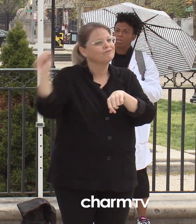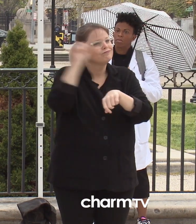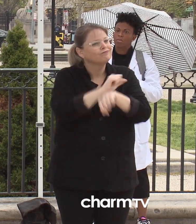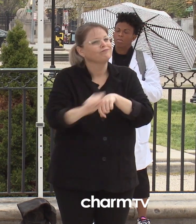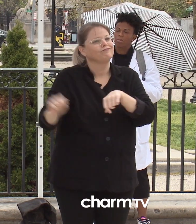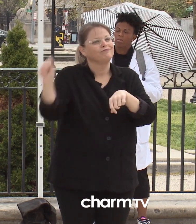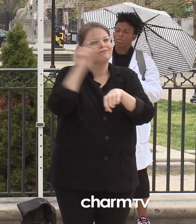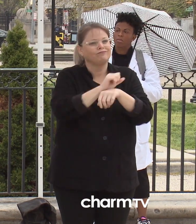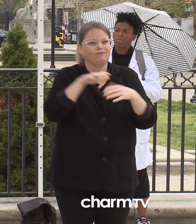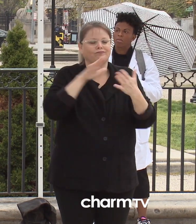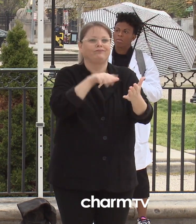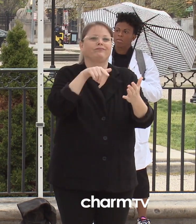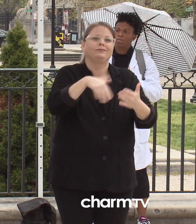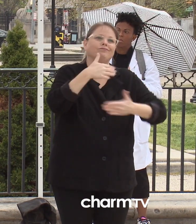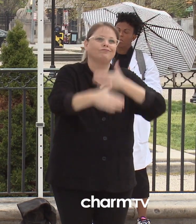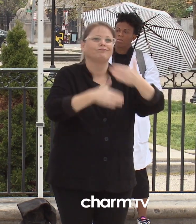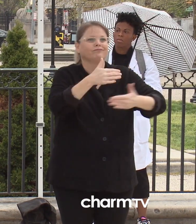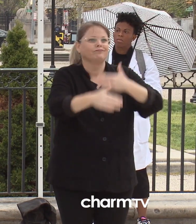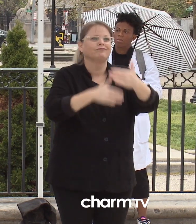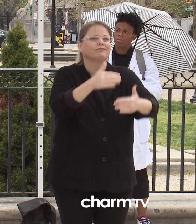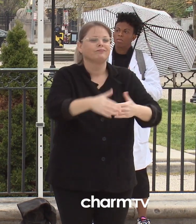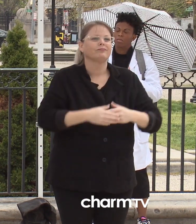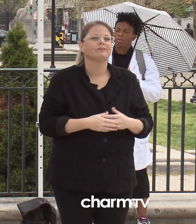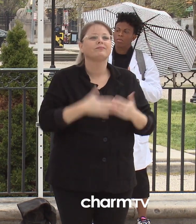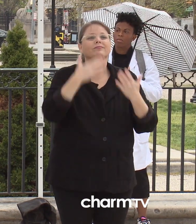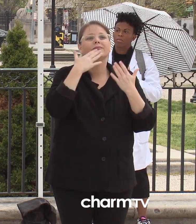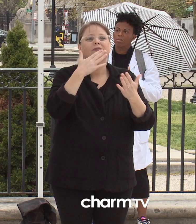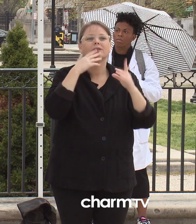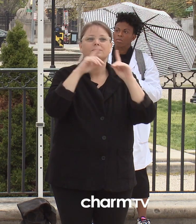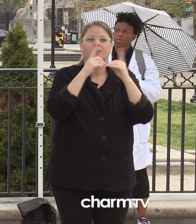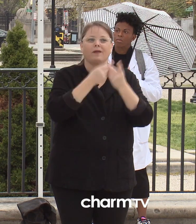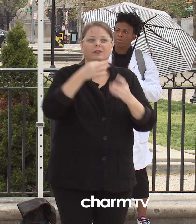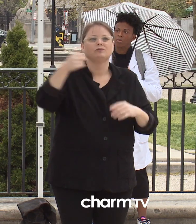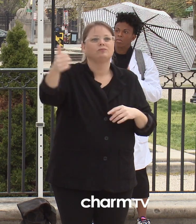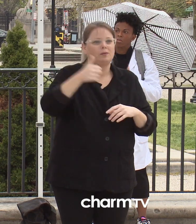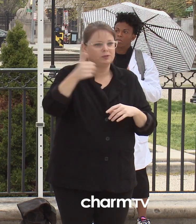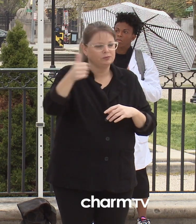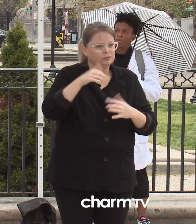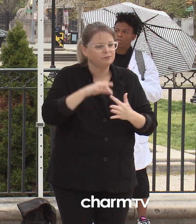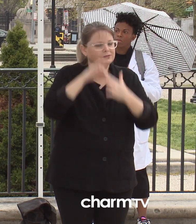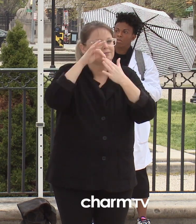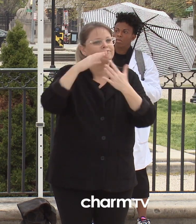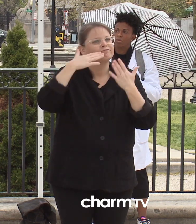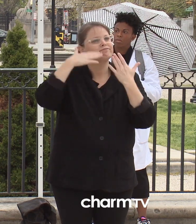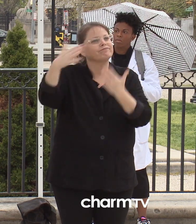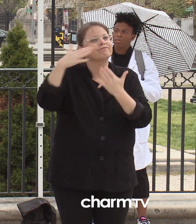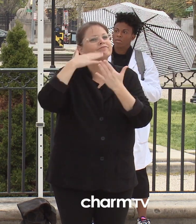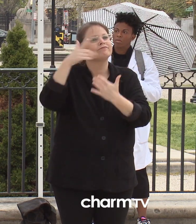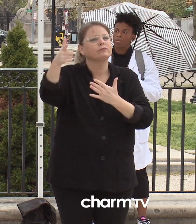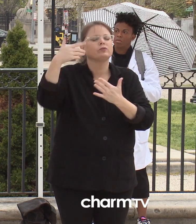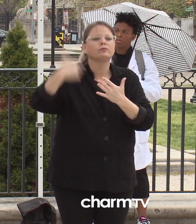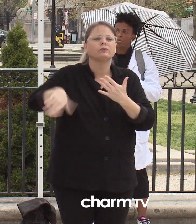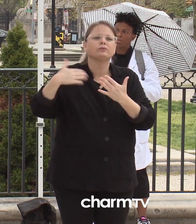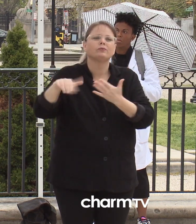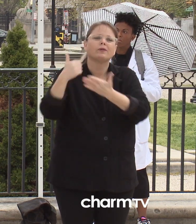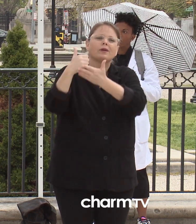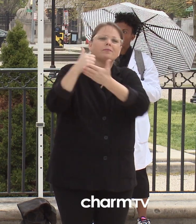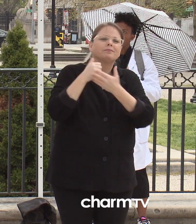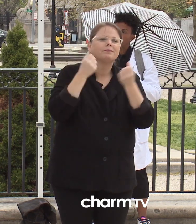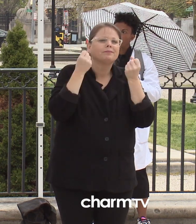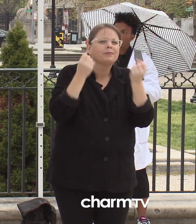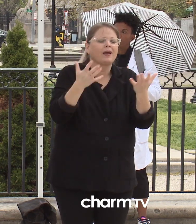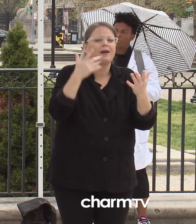I also wanted to give a special thanks to the Department of Transportation, who has been assisting with a lot of the logistics in reference to our COVID